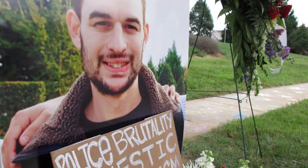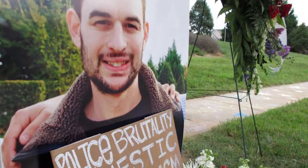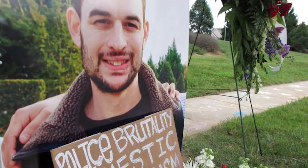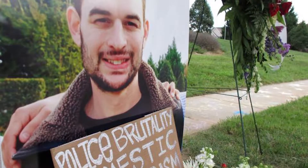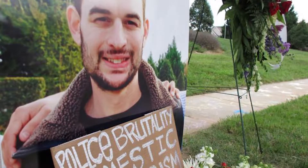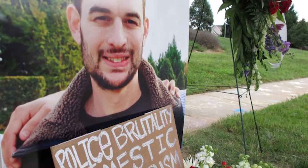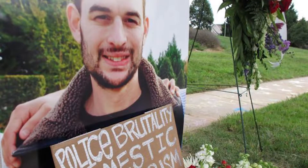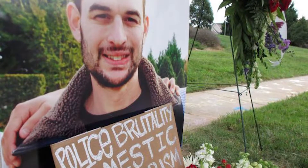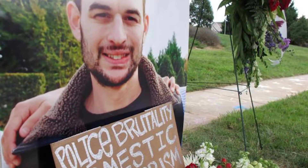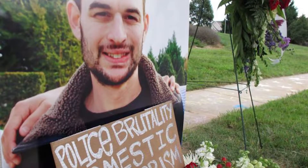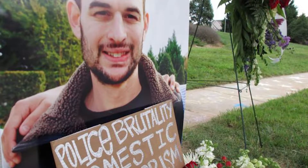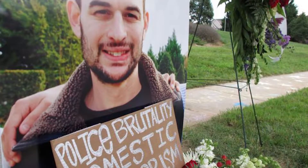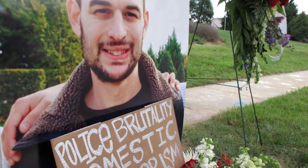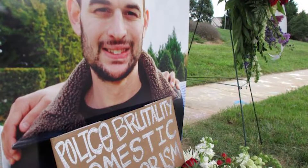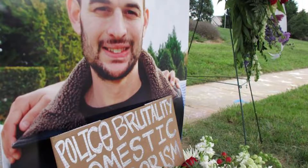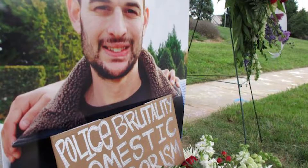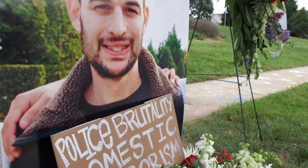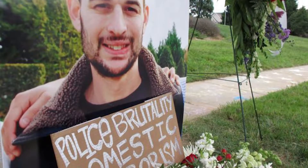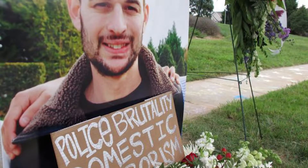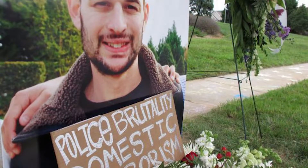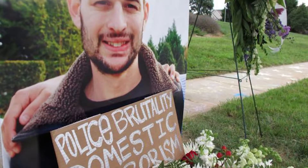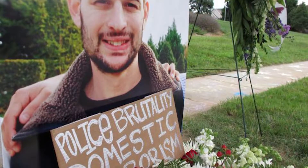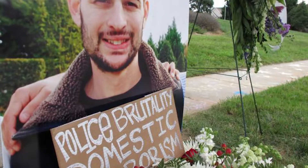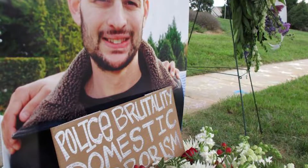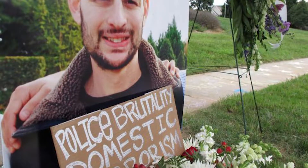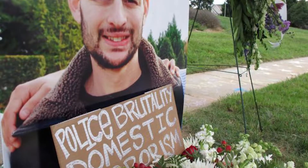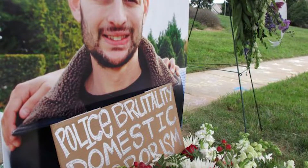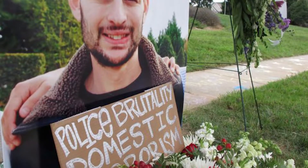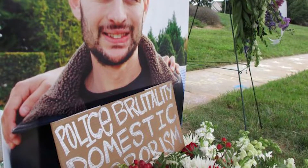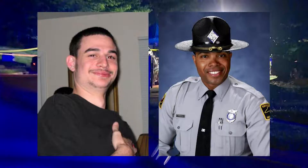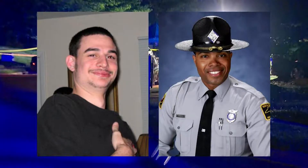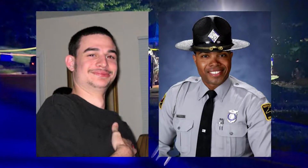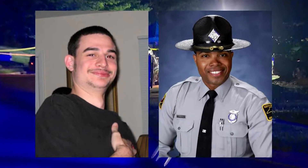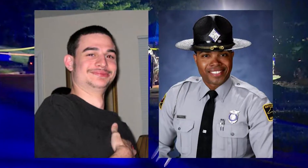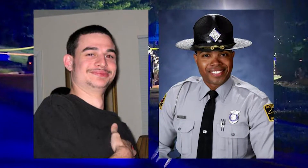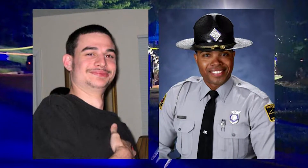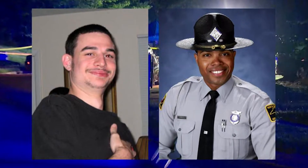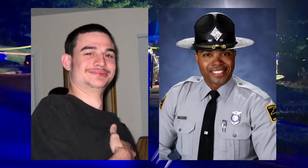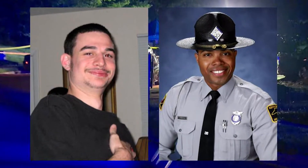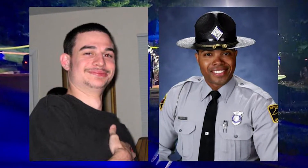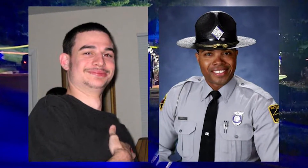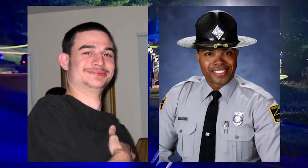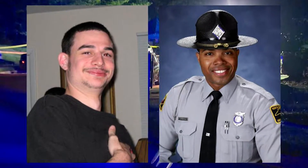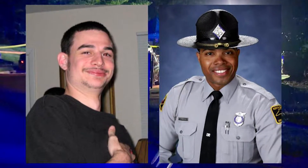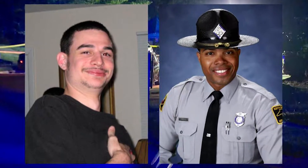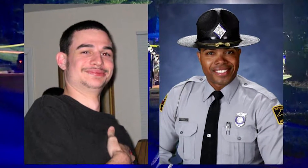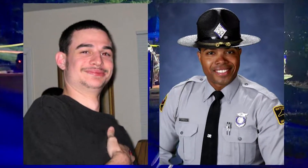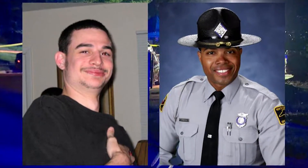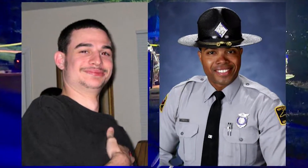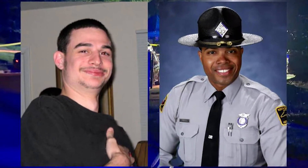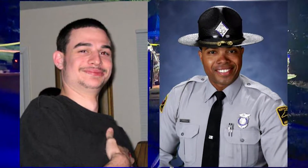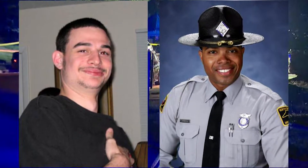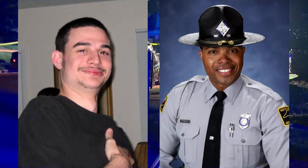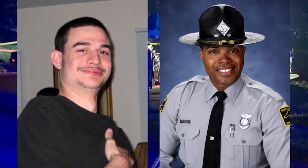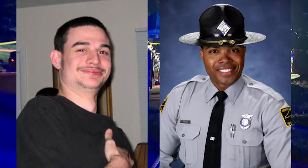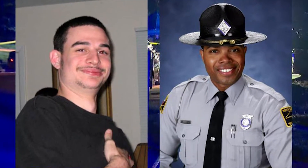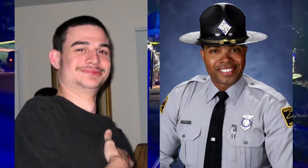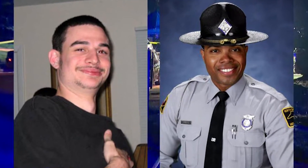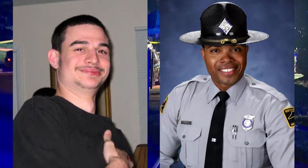Carolina, was killed during a traffic stop in August of 2016. While the district attorney released a report stating that Harris's actions were